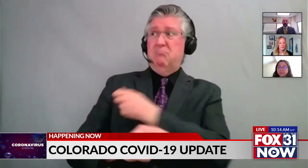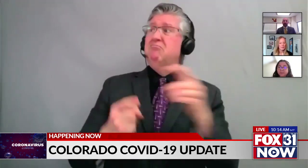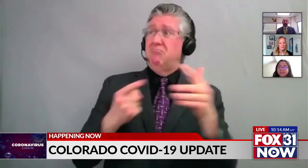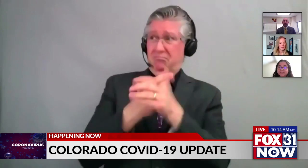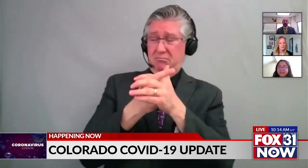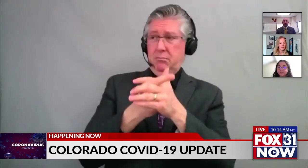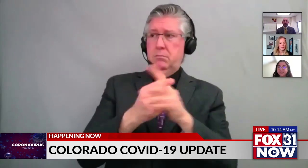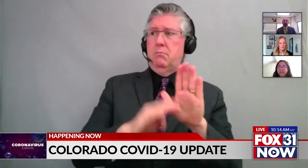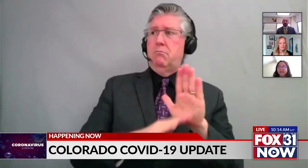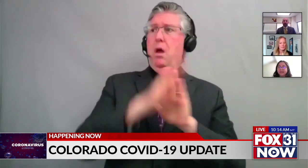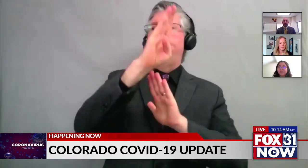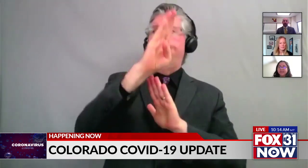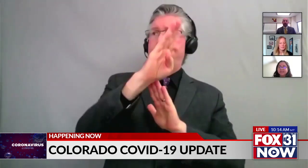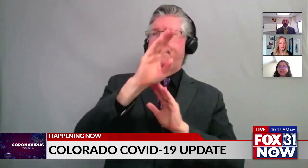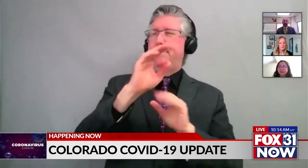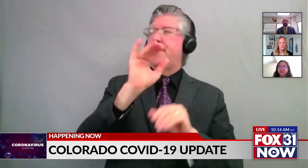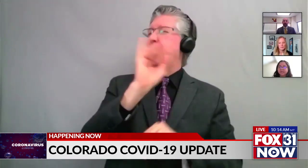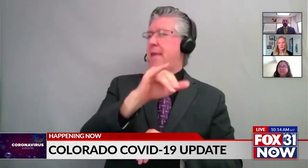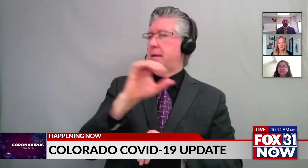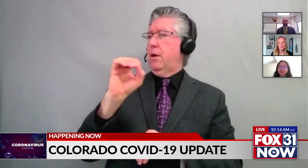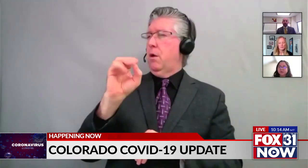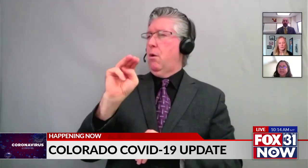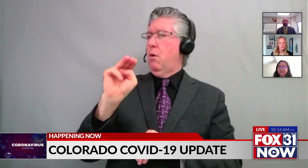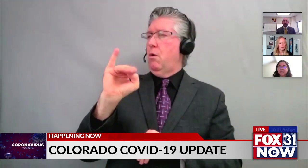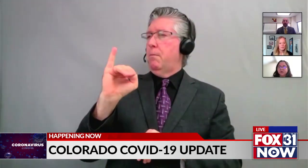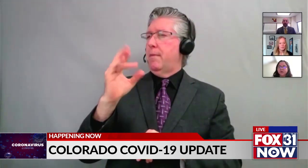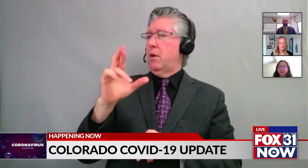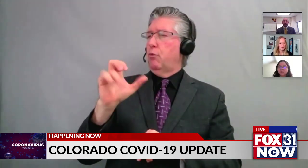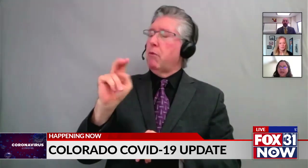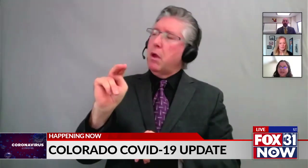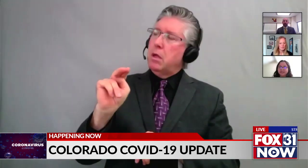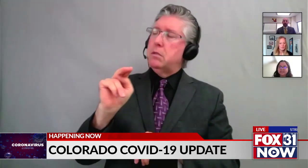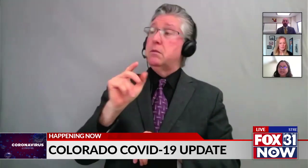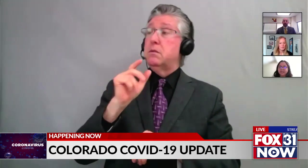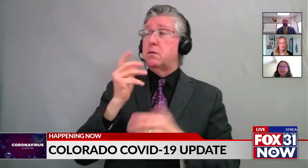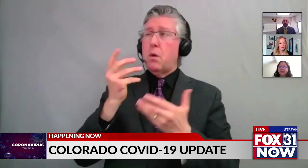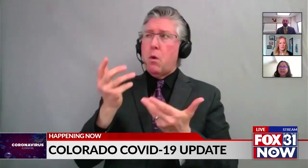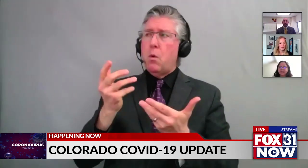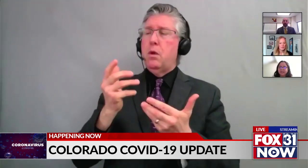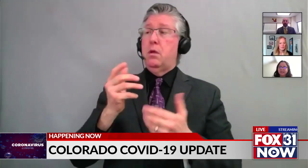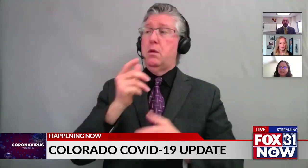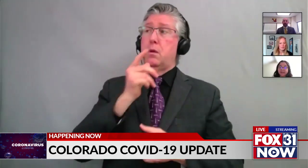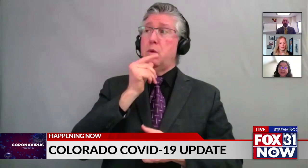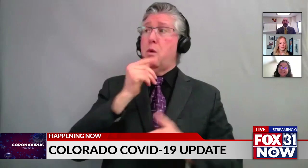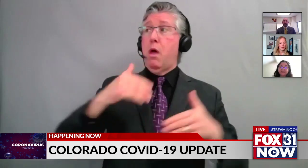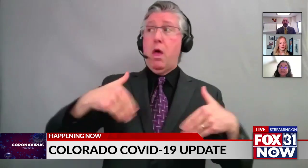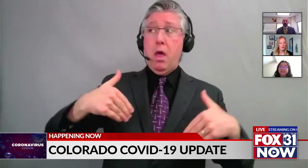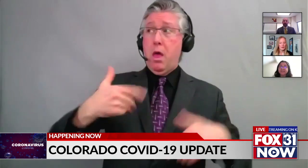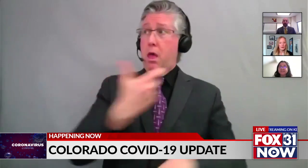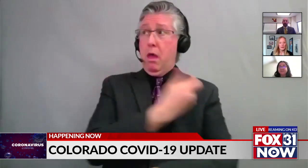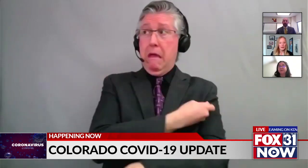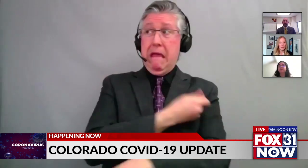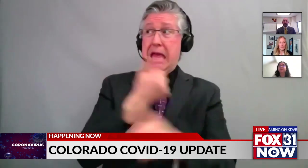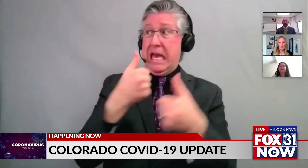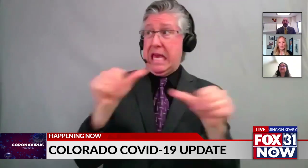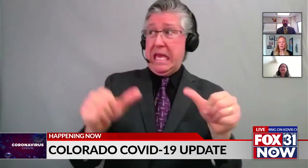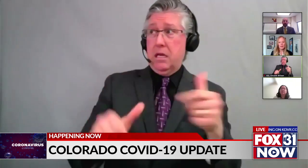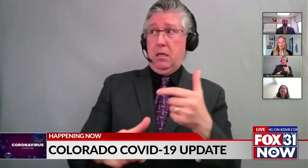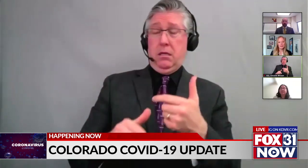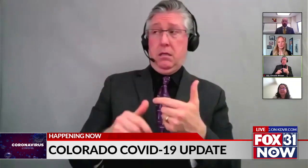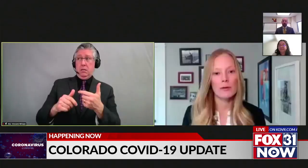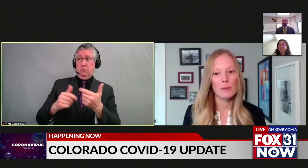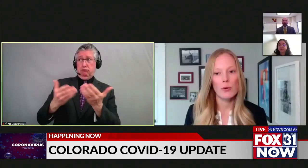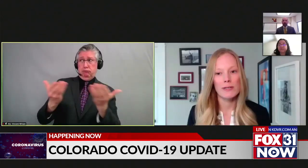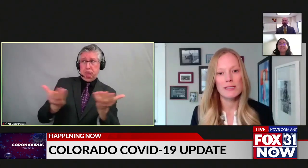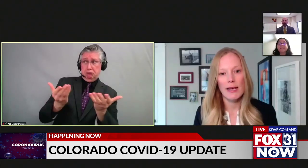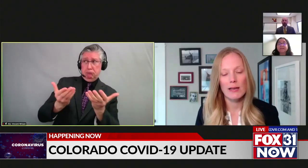unvaccinated people who see those trends and believe it means they should remain unvaccinated? Yeah, I really